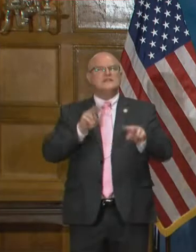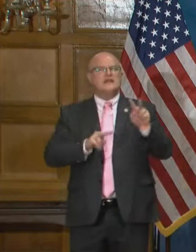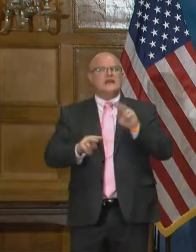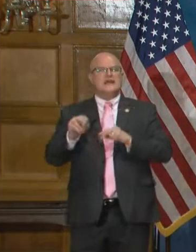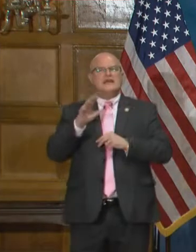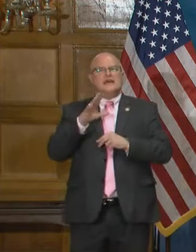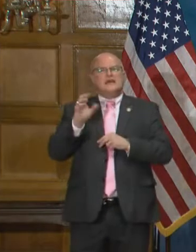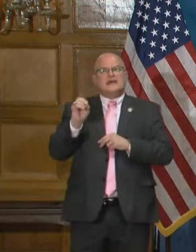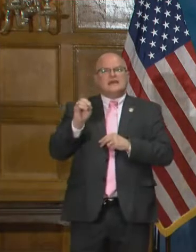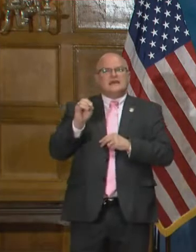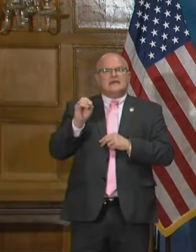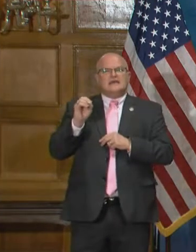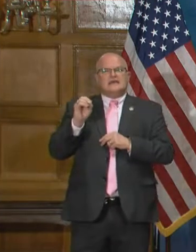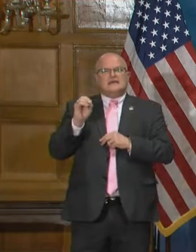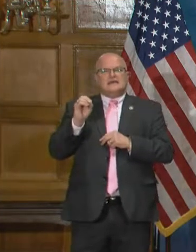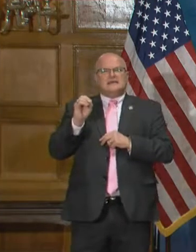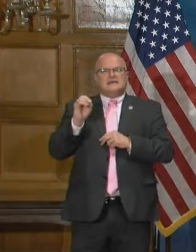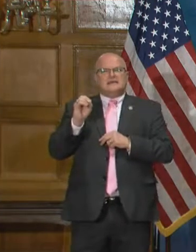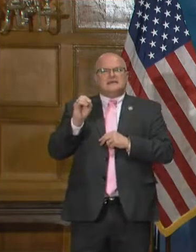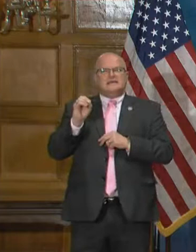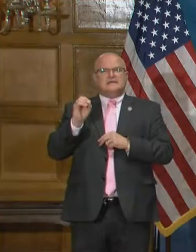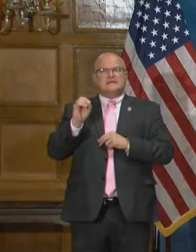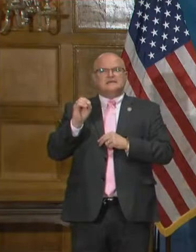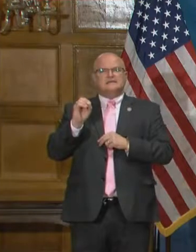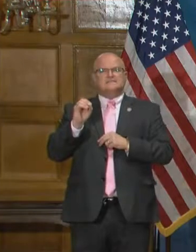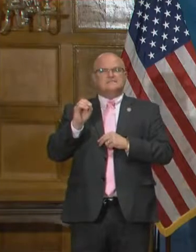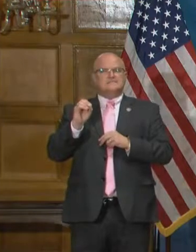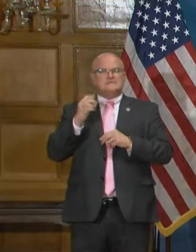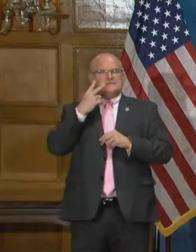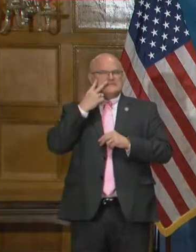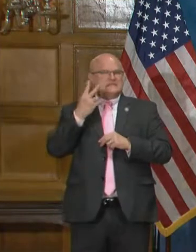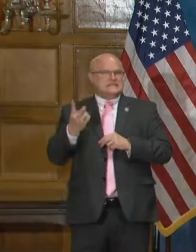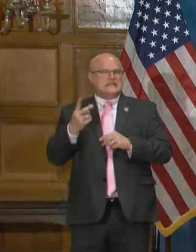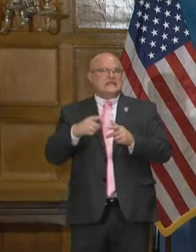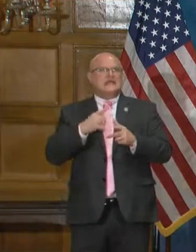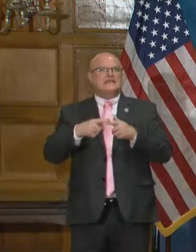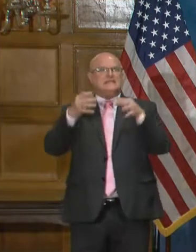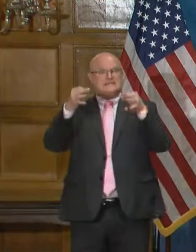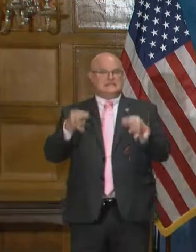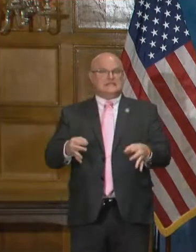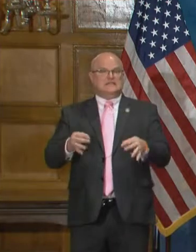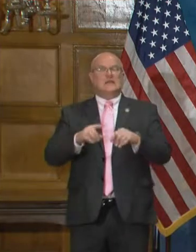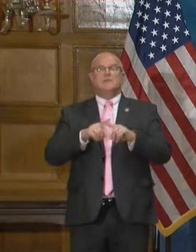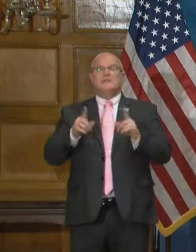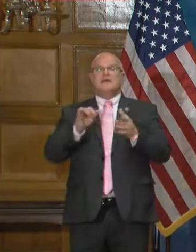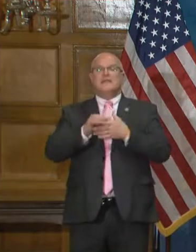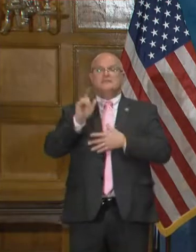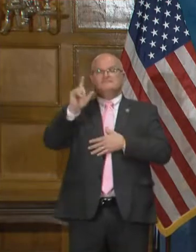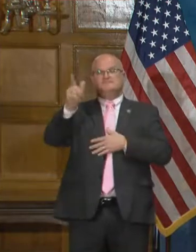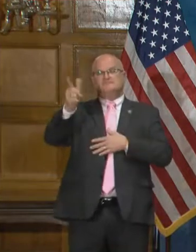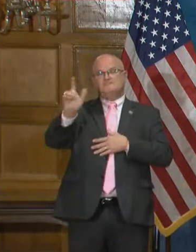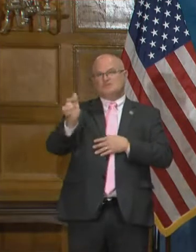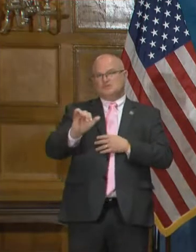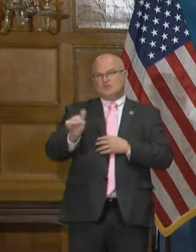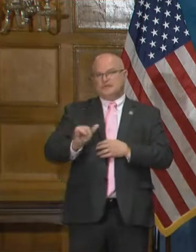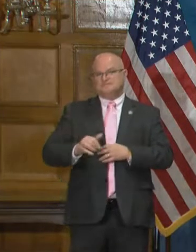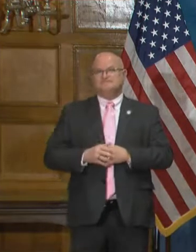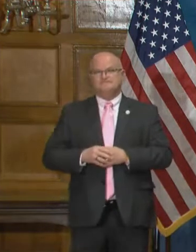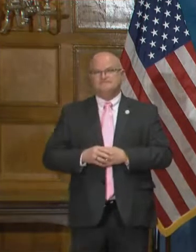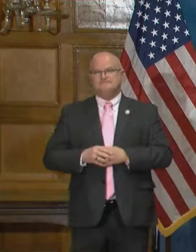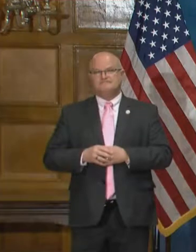uh, uh, prospects of it and then make a decision, but that will be down the road as well.